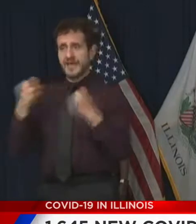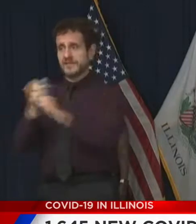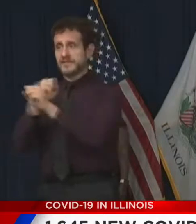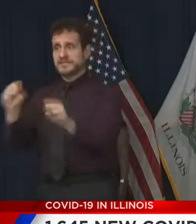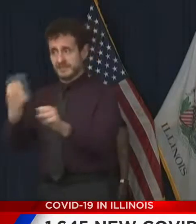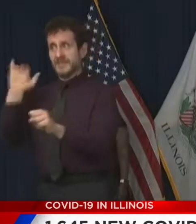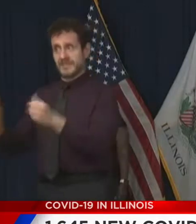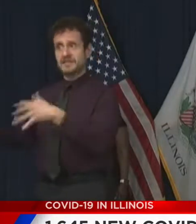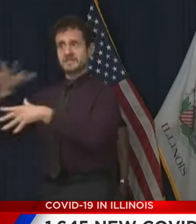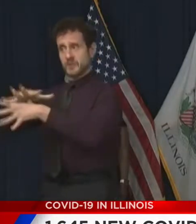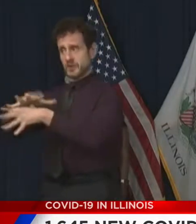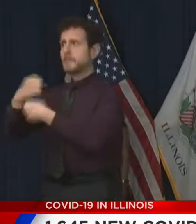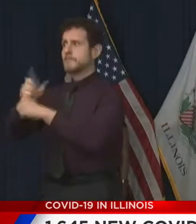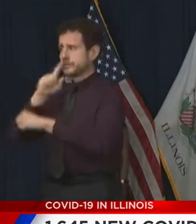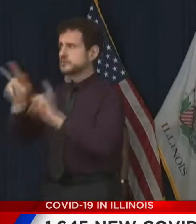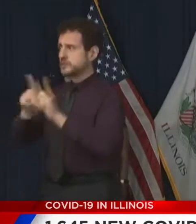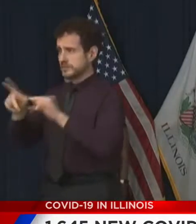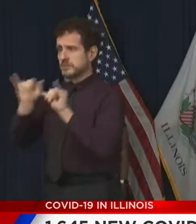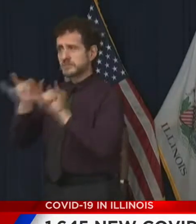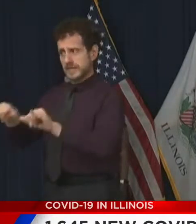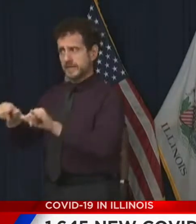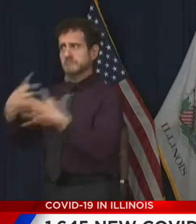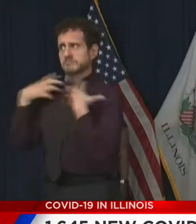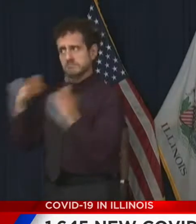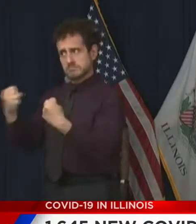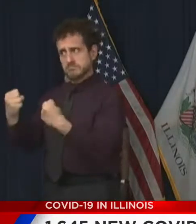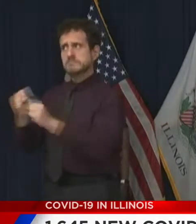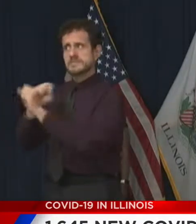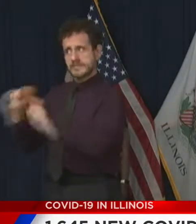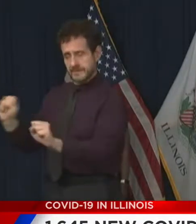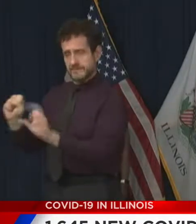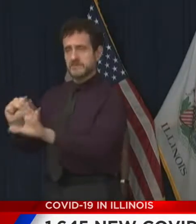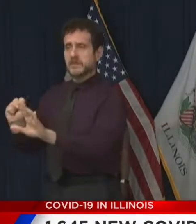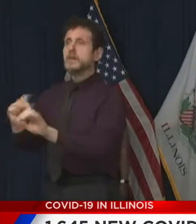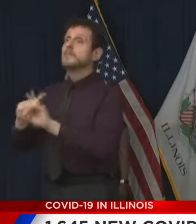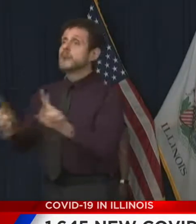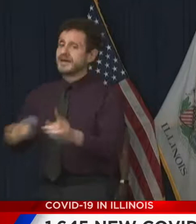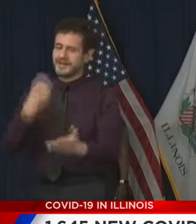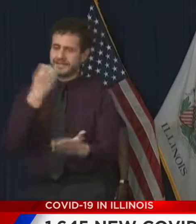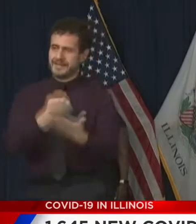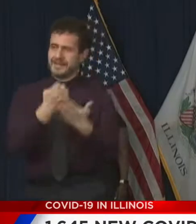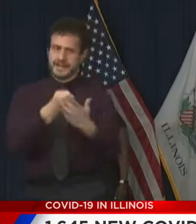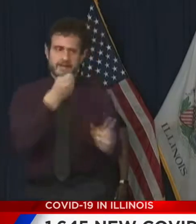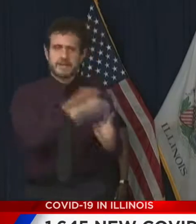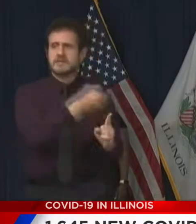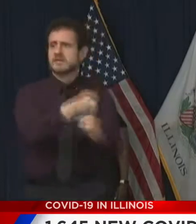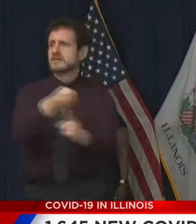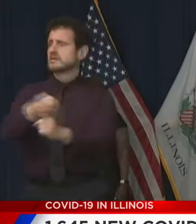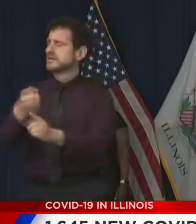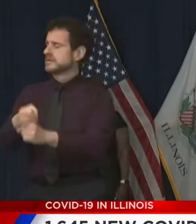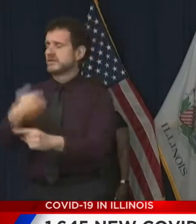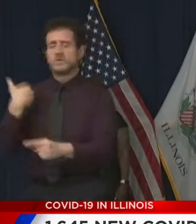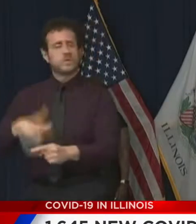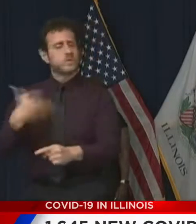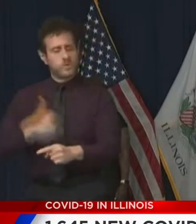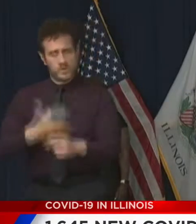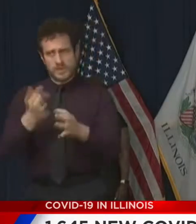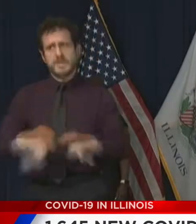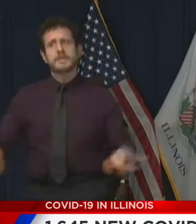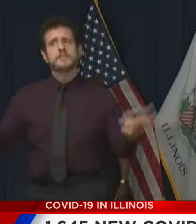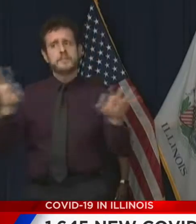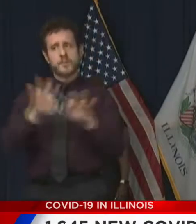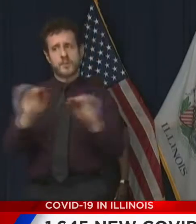for me from the very beginning. And battling the economic effects of COVID has been just as important.